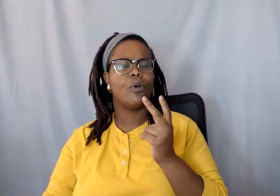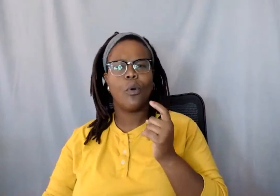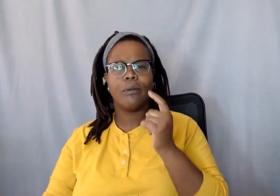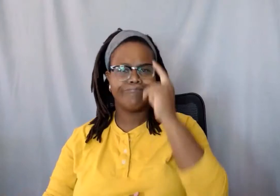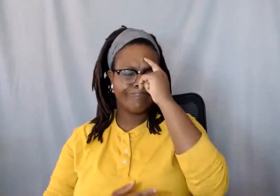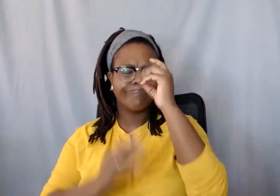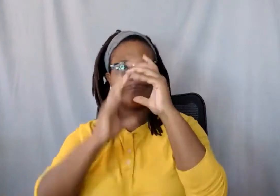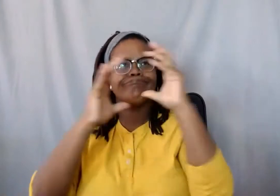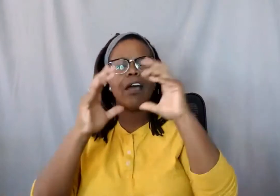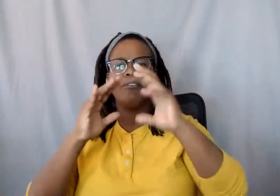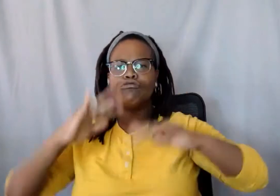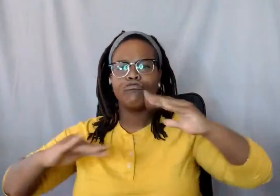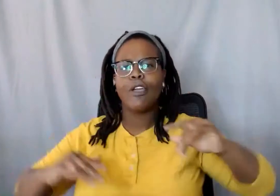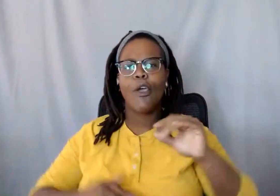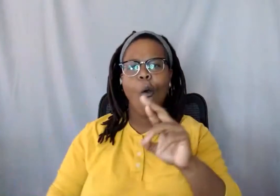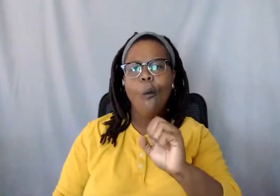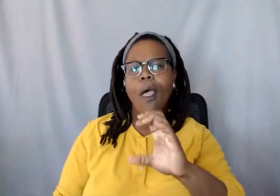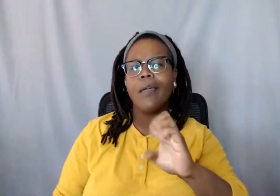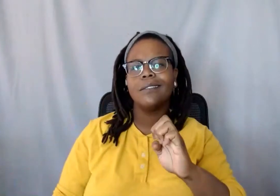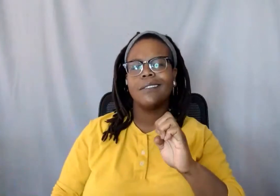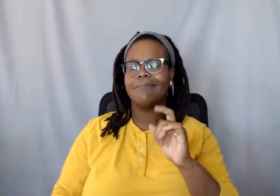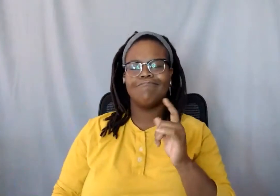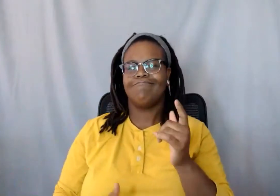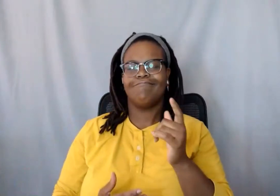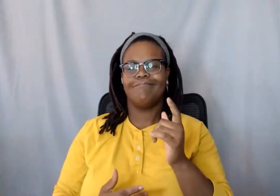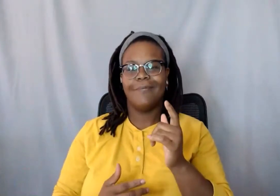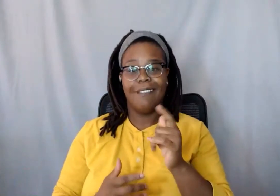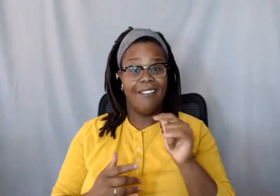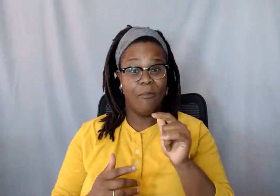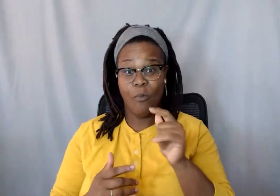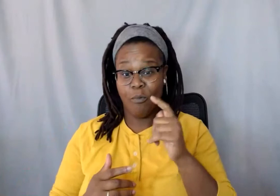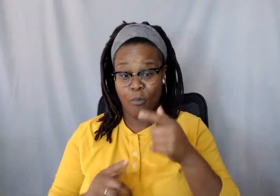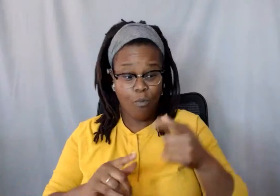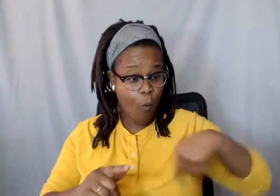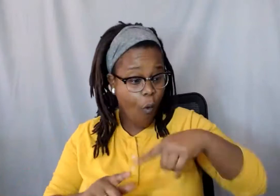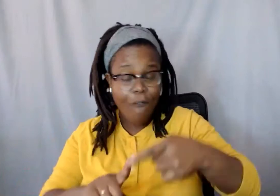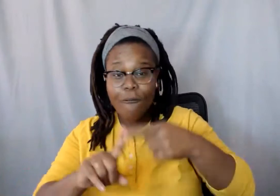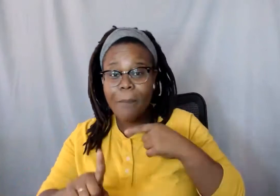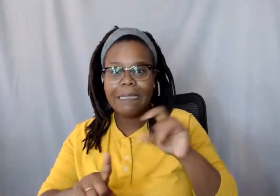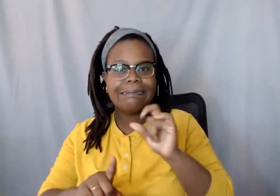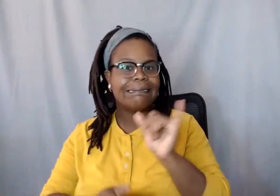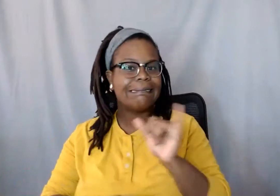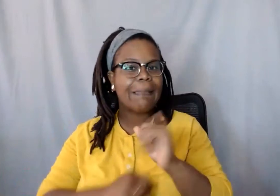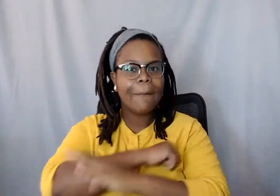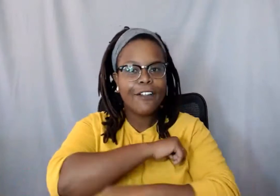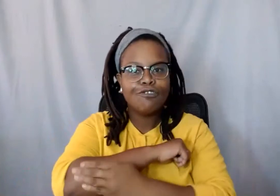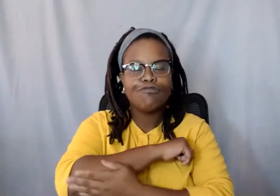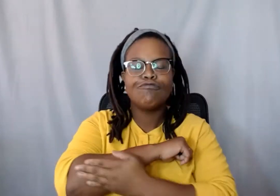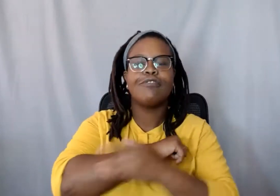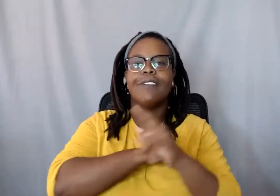race, because being surrounded by people from exactly the same country. I would say diversity back then was mostly ethnic groups.